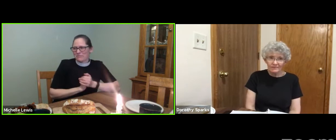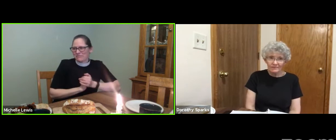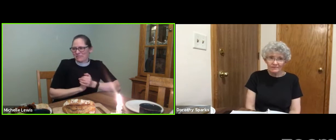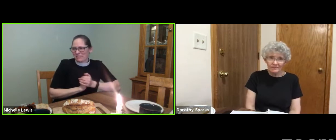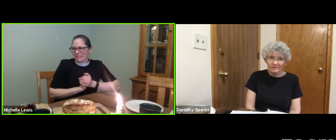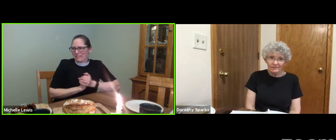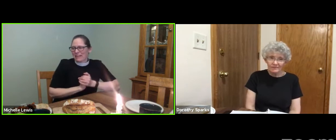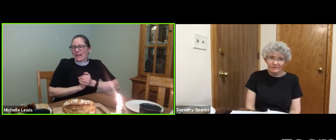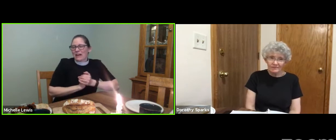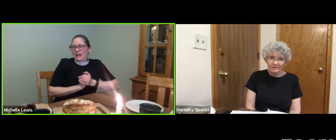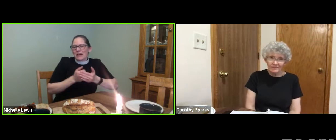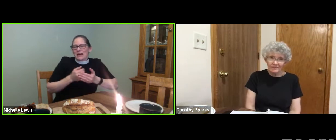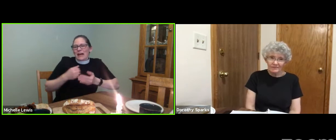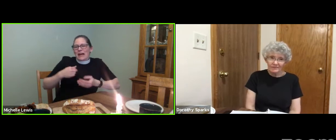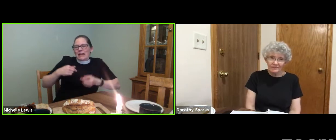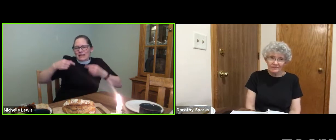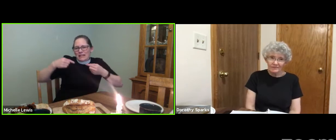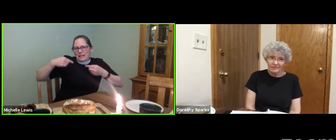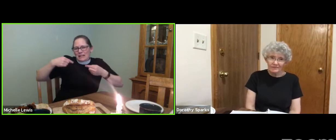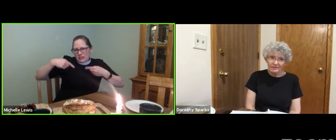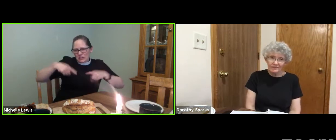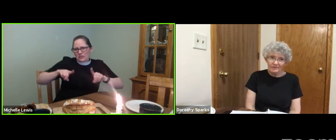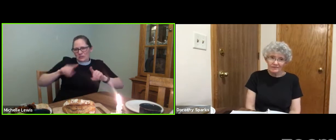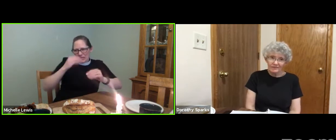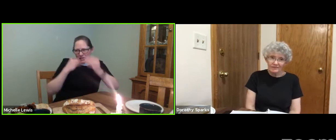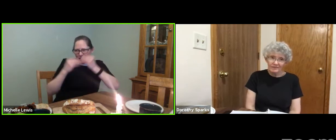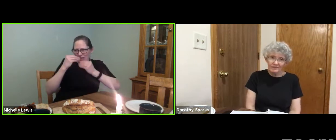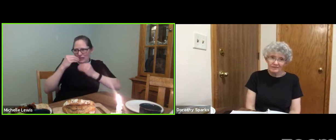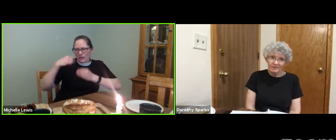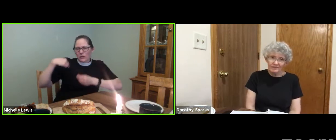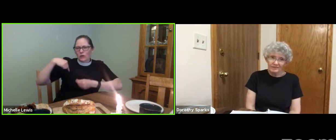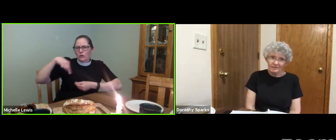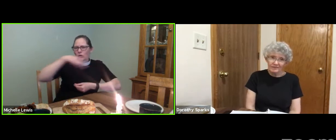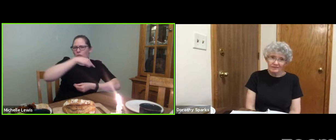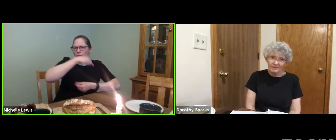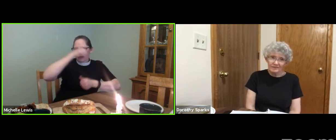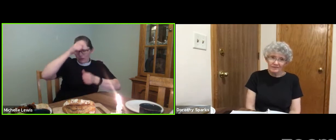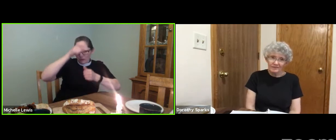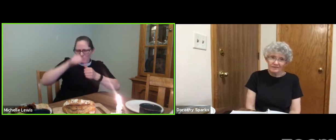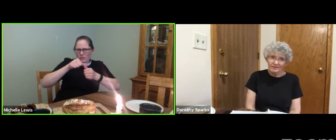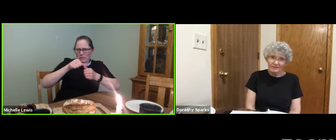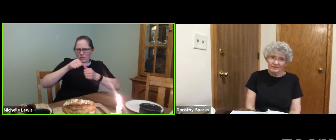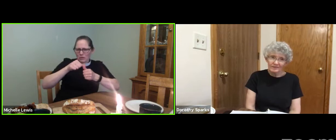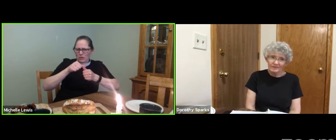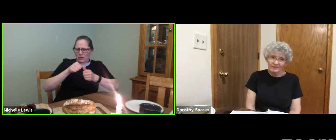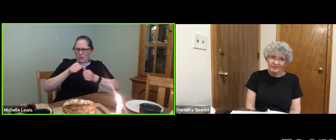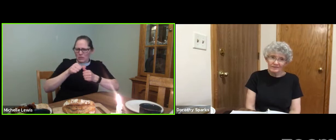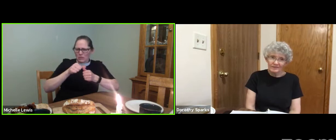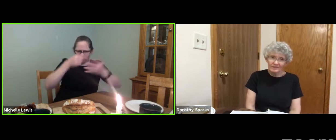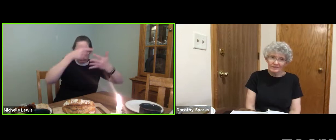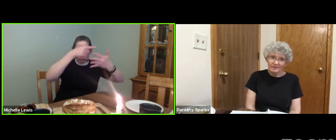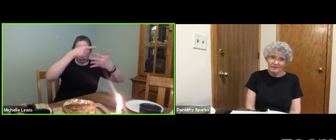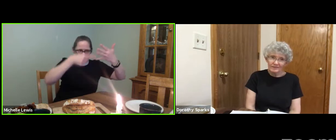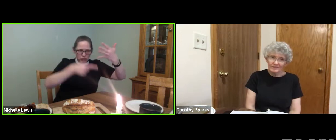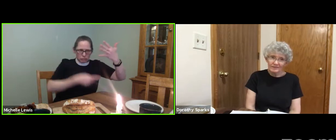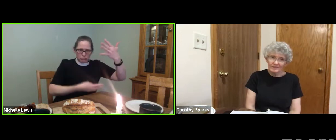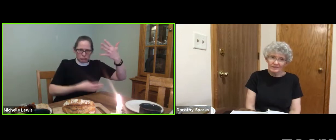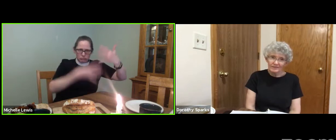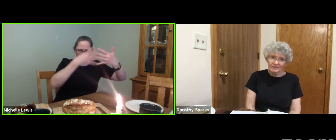we remember all